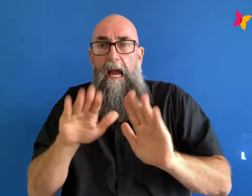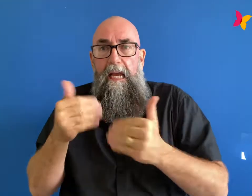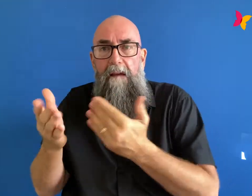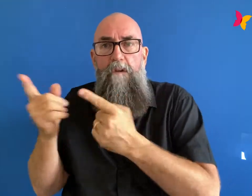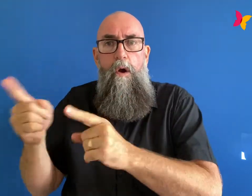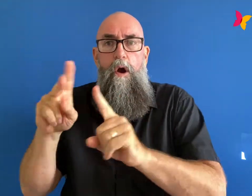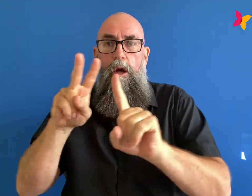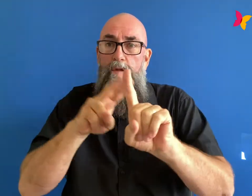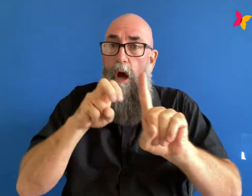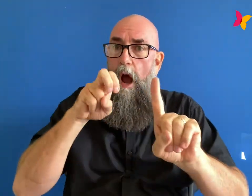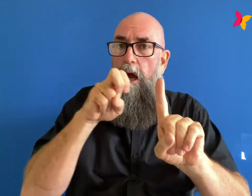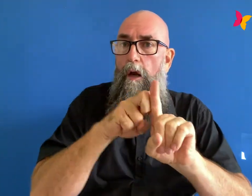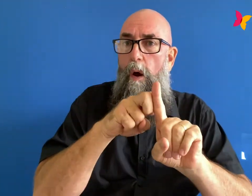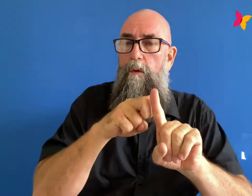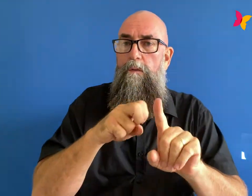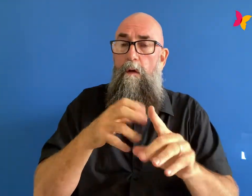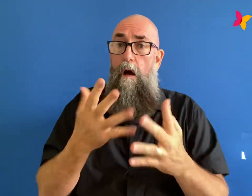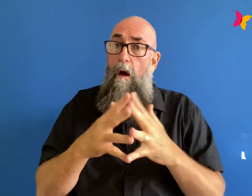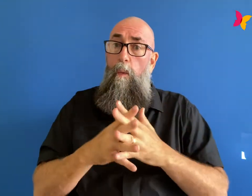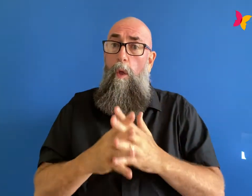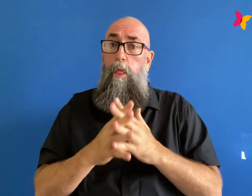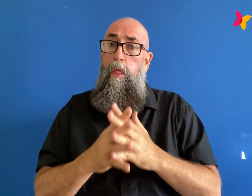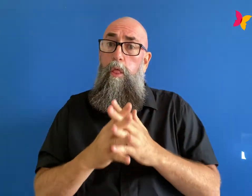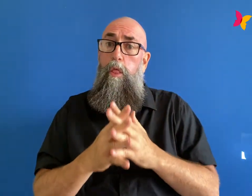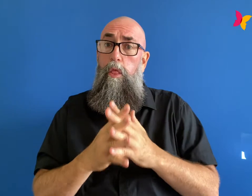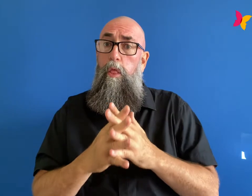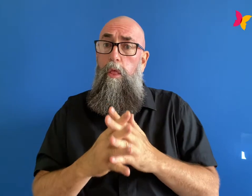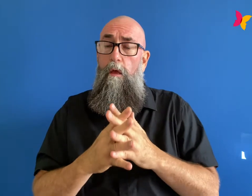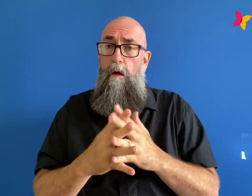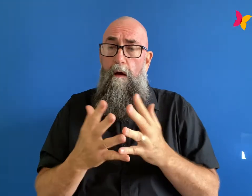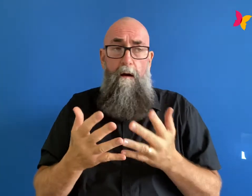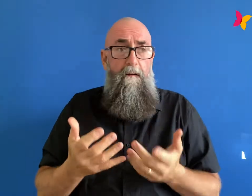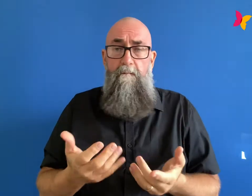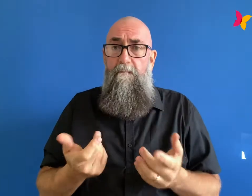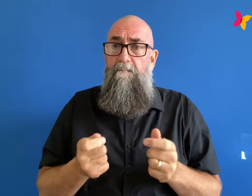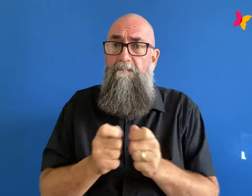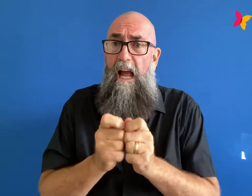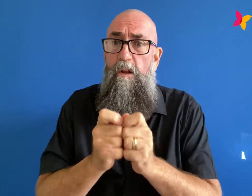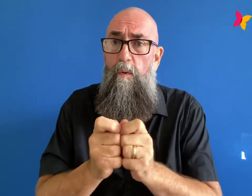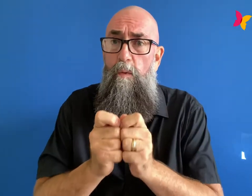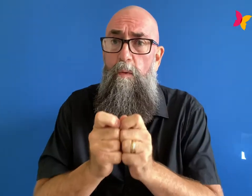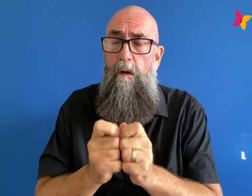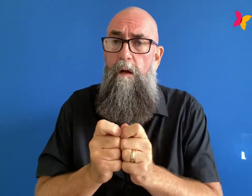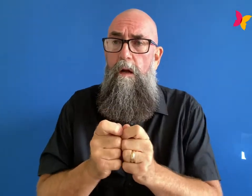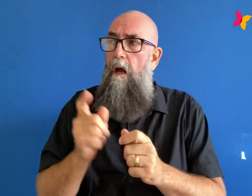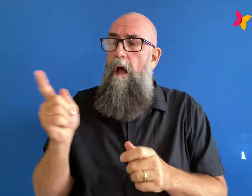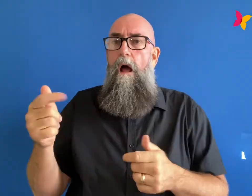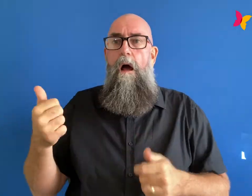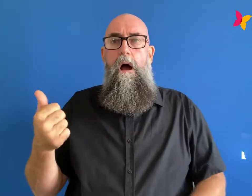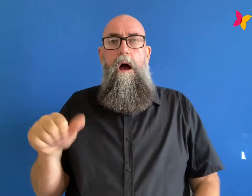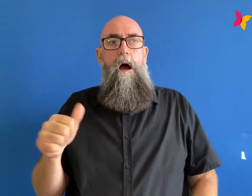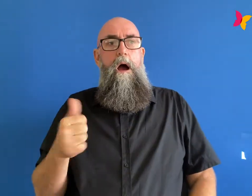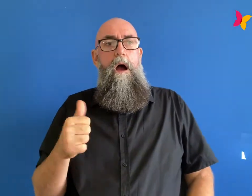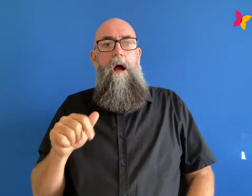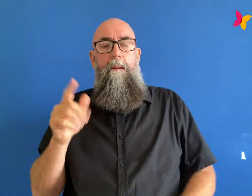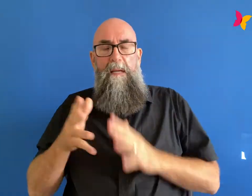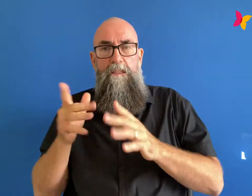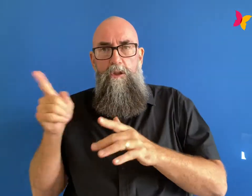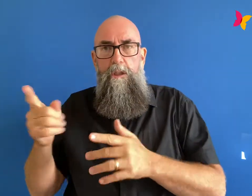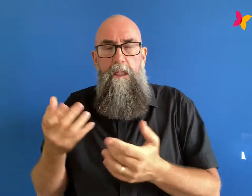really very valuable for her it sort of validated what was going on and meant that she could get the right help and i think that that